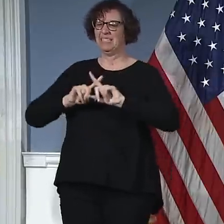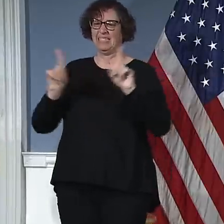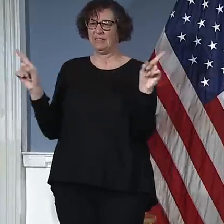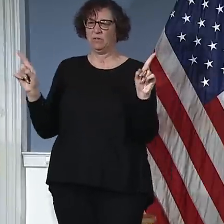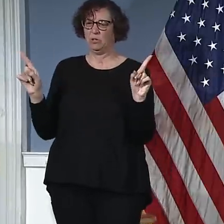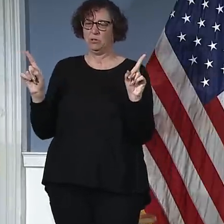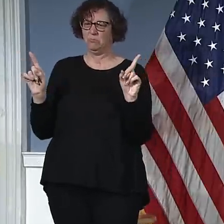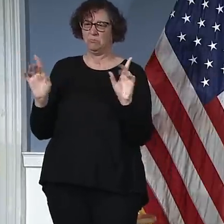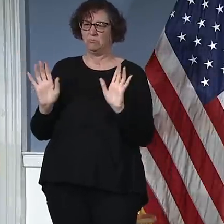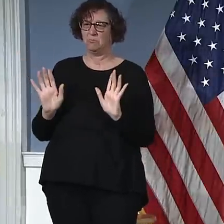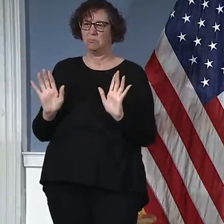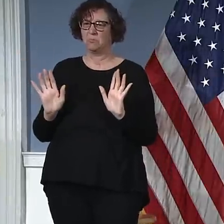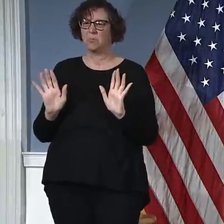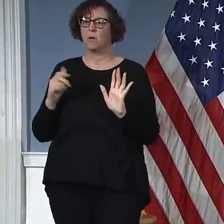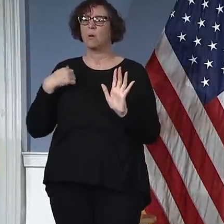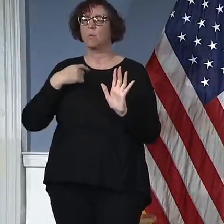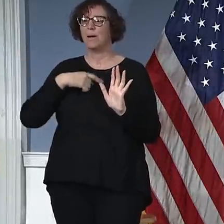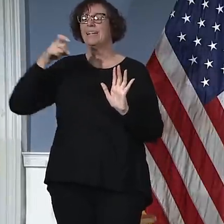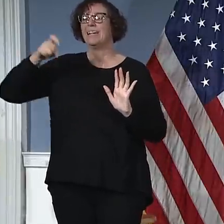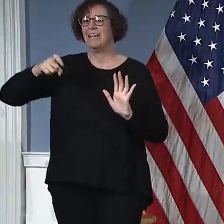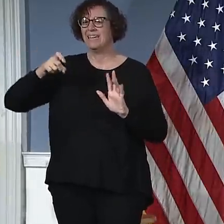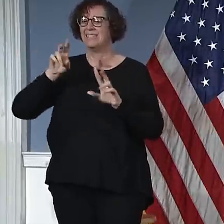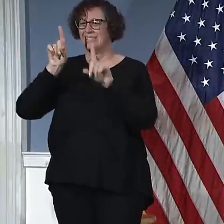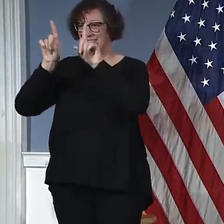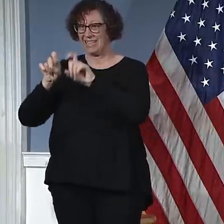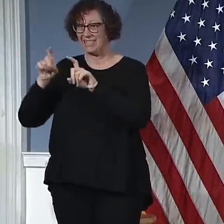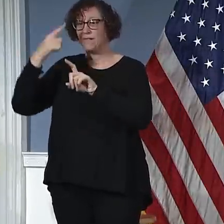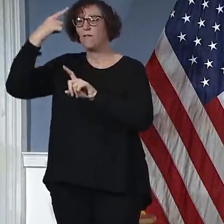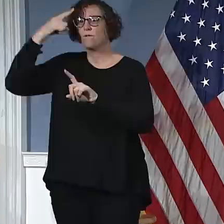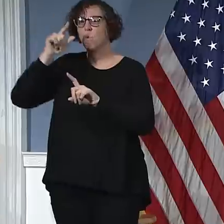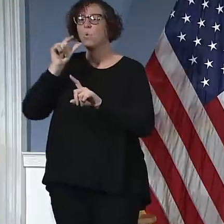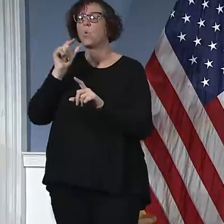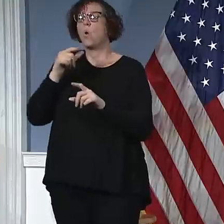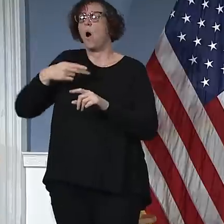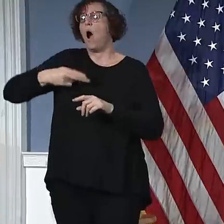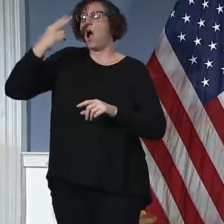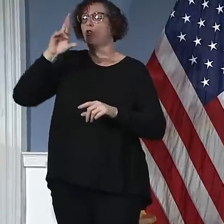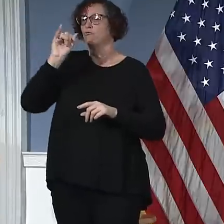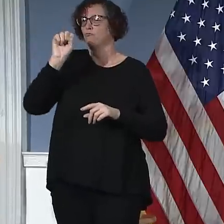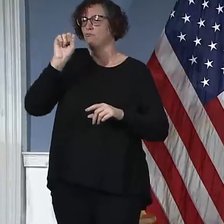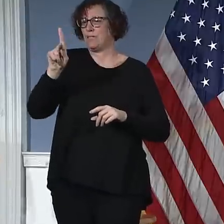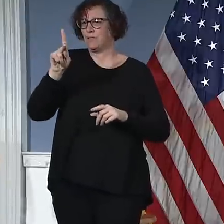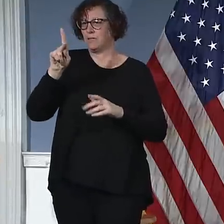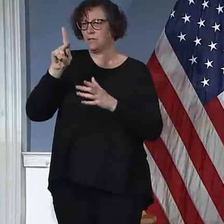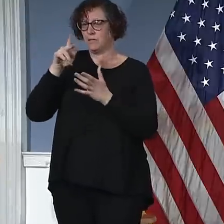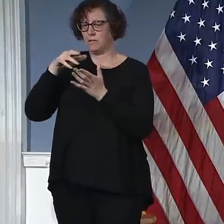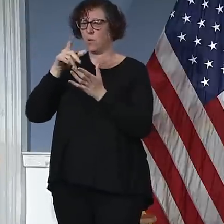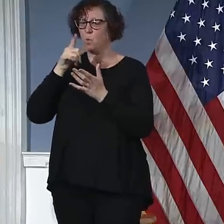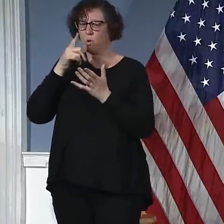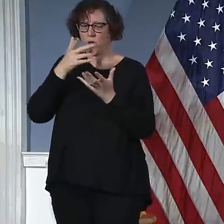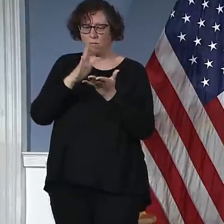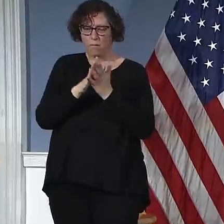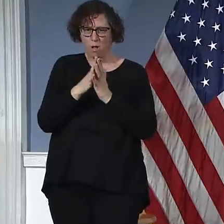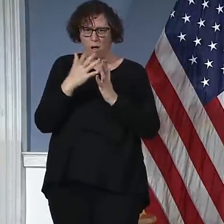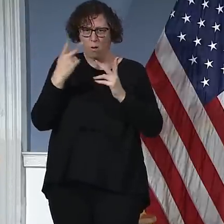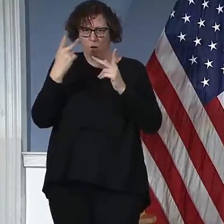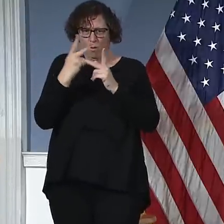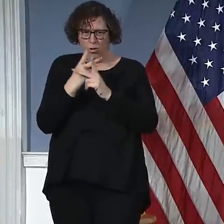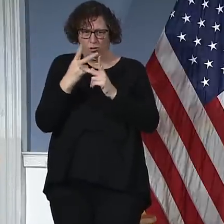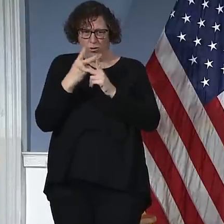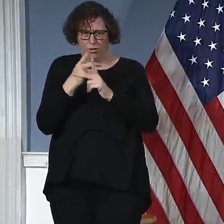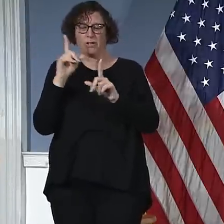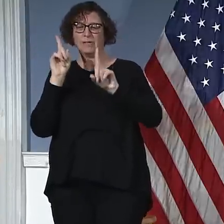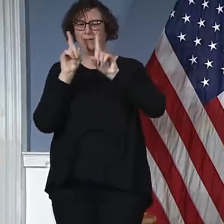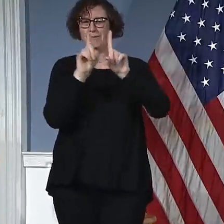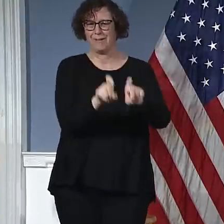it for folks who are most vulnerable and to keep emergency rooms from being overwhelmed. That's where the focus is.